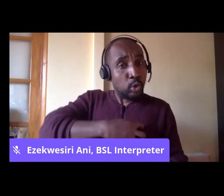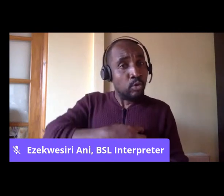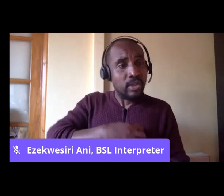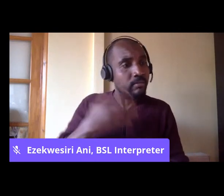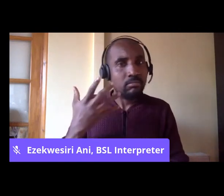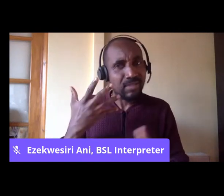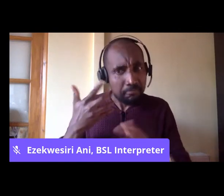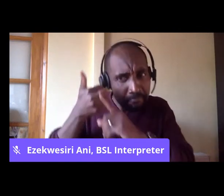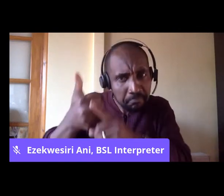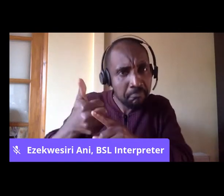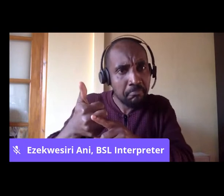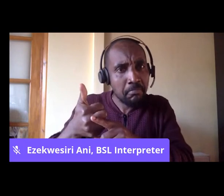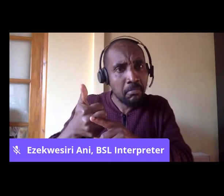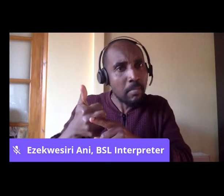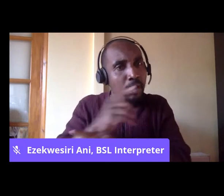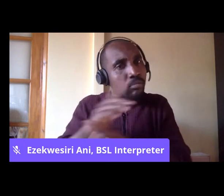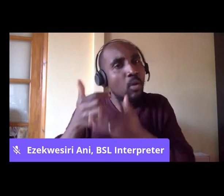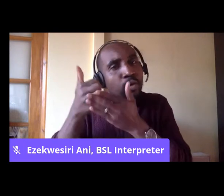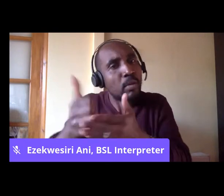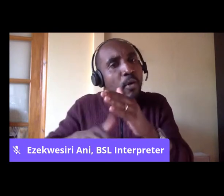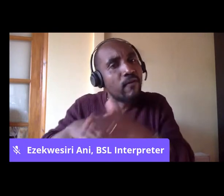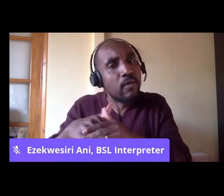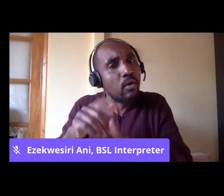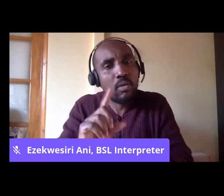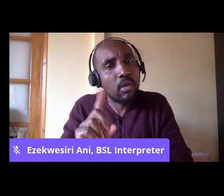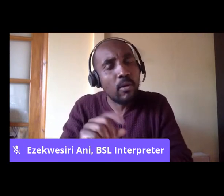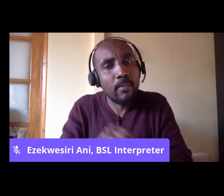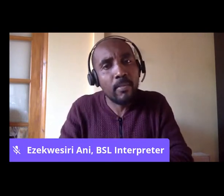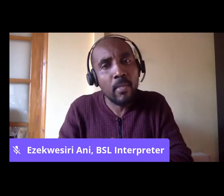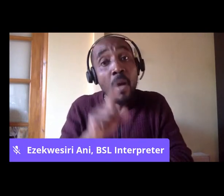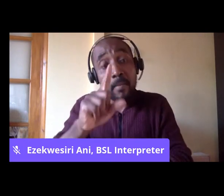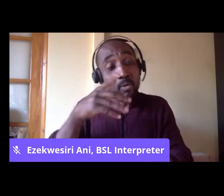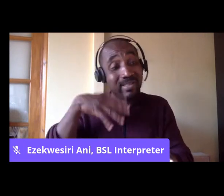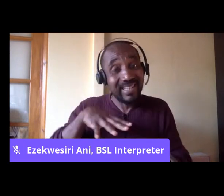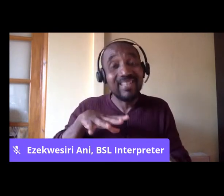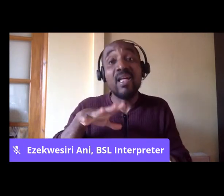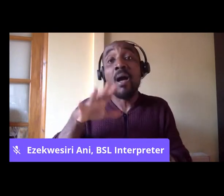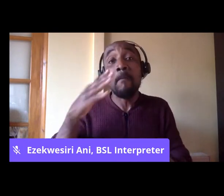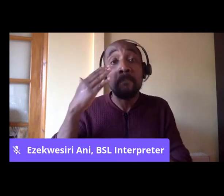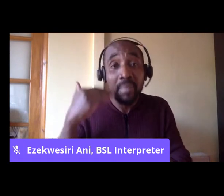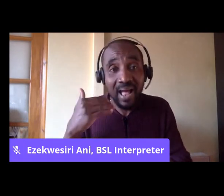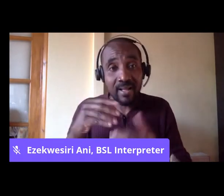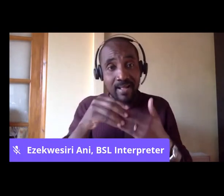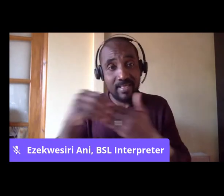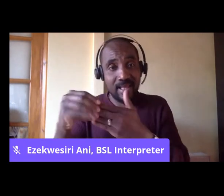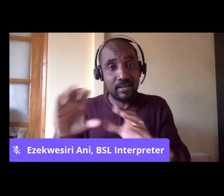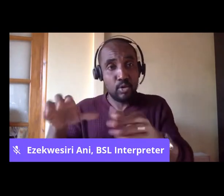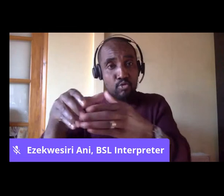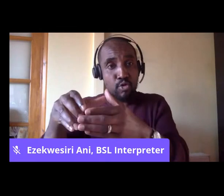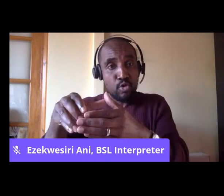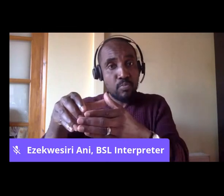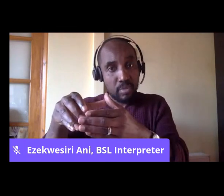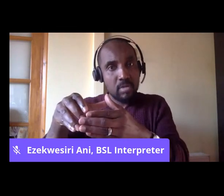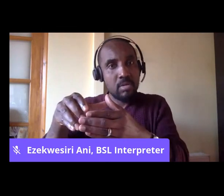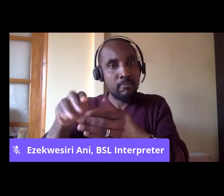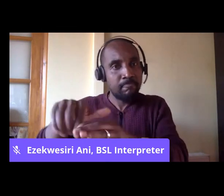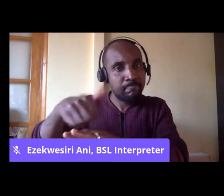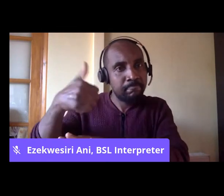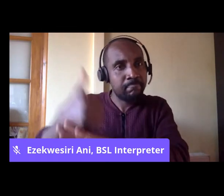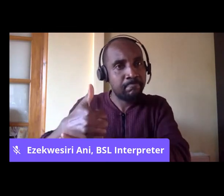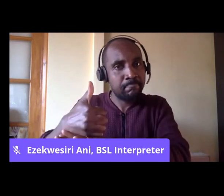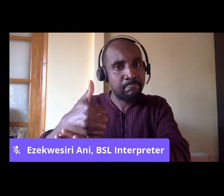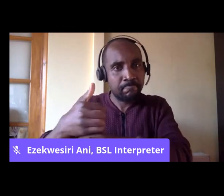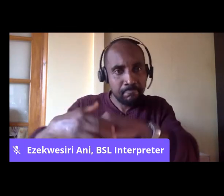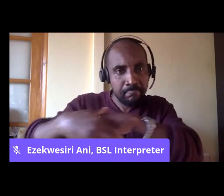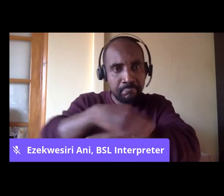what you got was the need for a black-led group to begin to dispute this